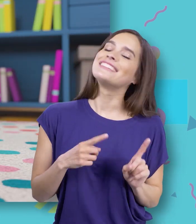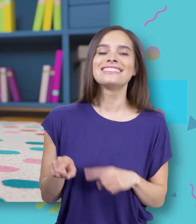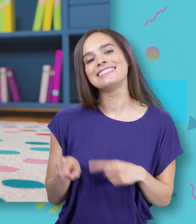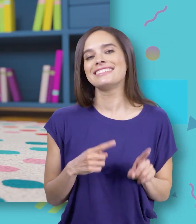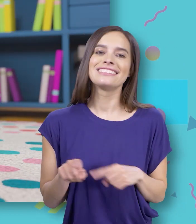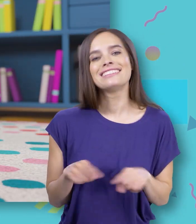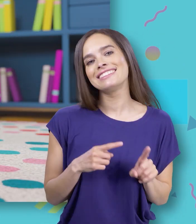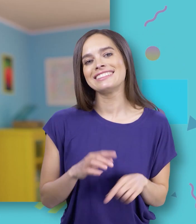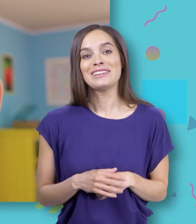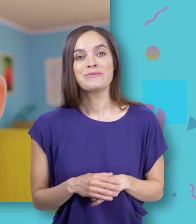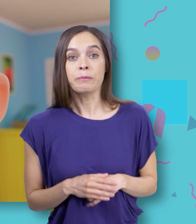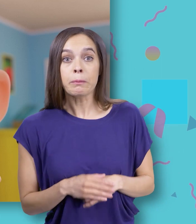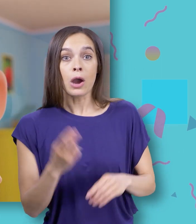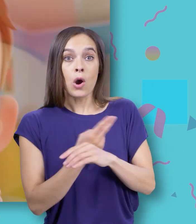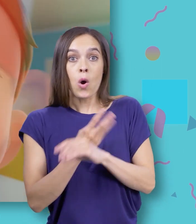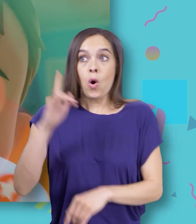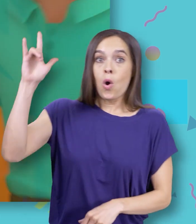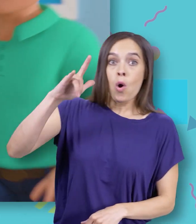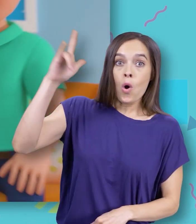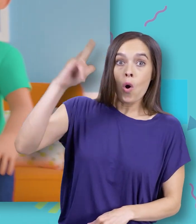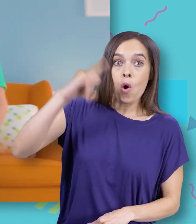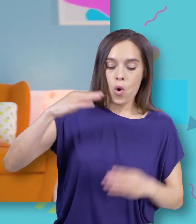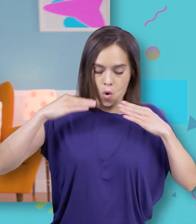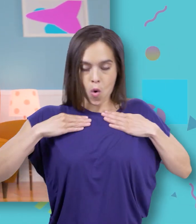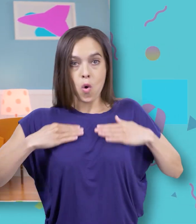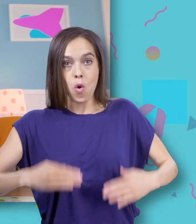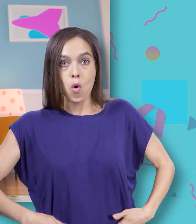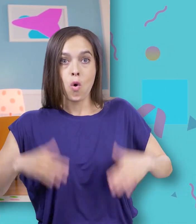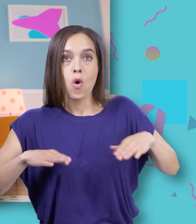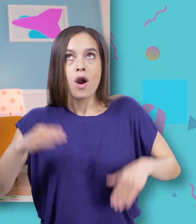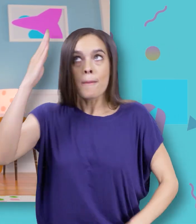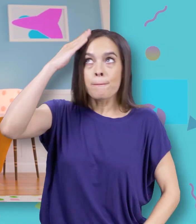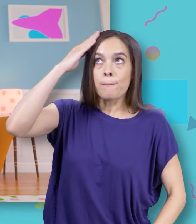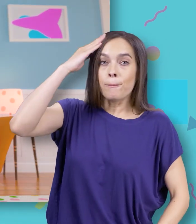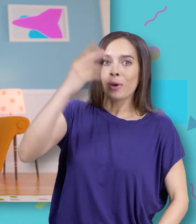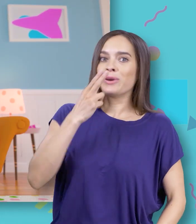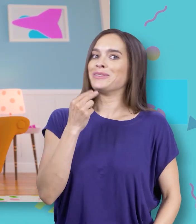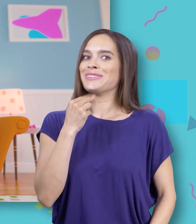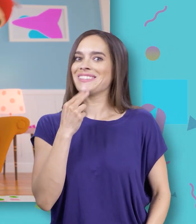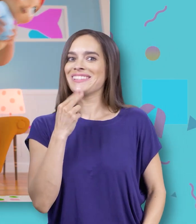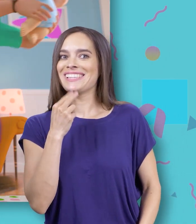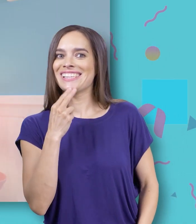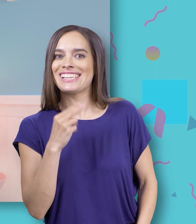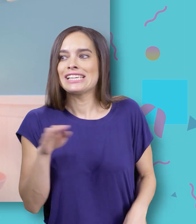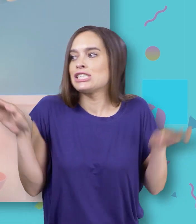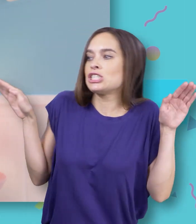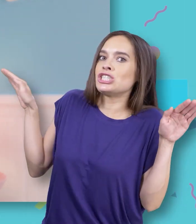I can wear an aeroplane suit And a hat that looks so cute Armed up, stretched and off